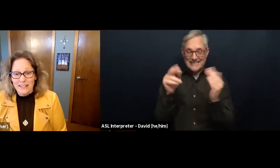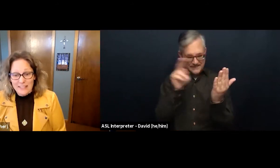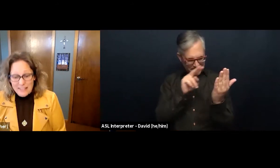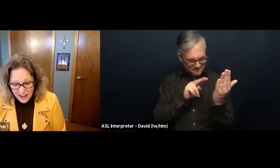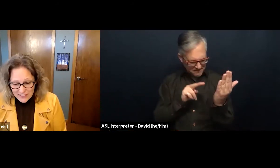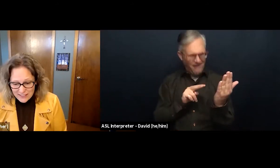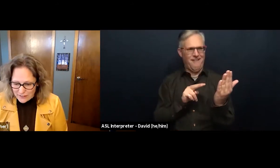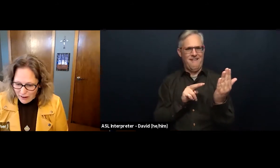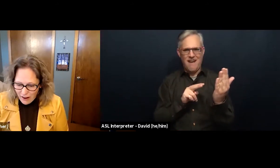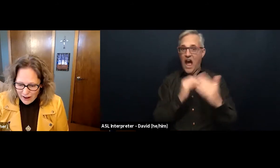yes to God.